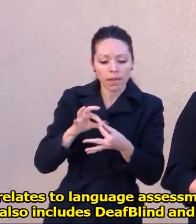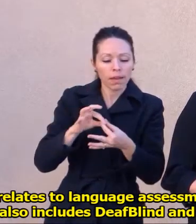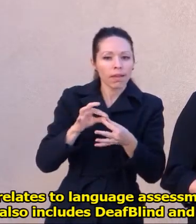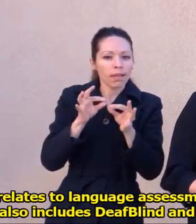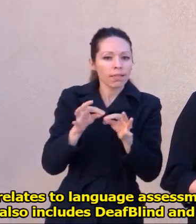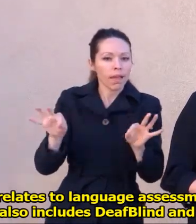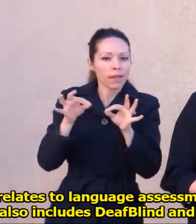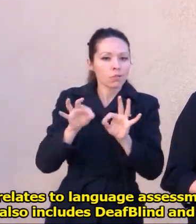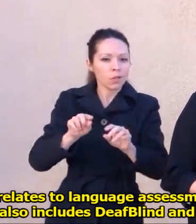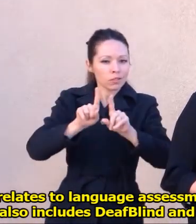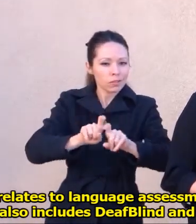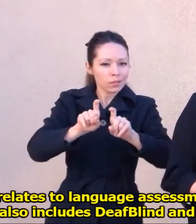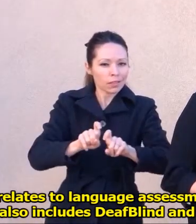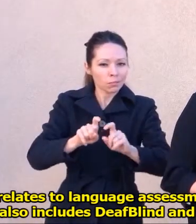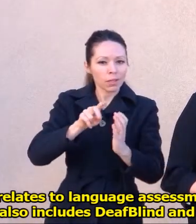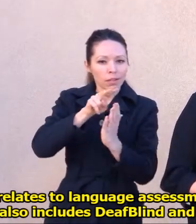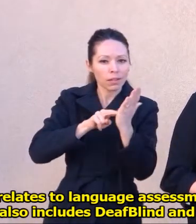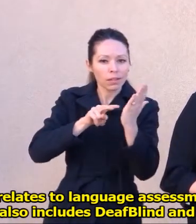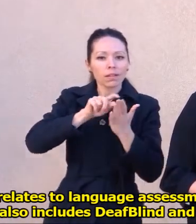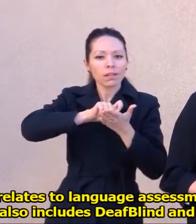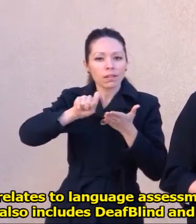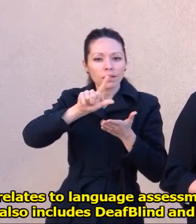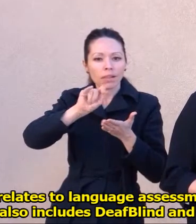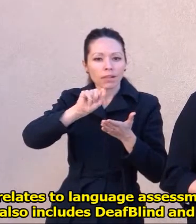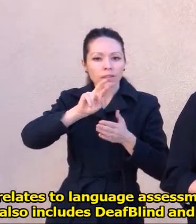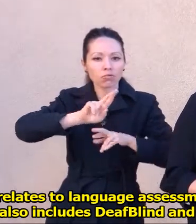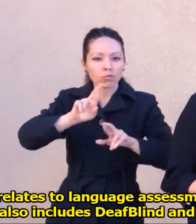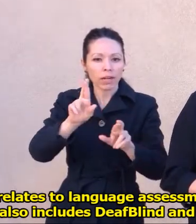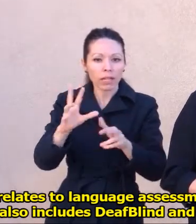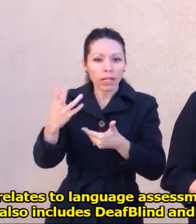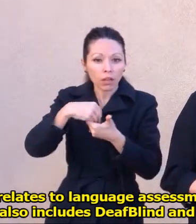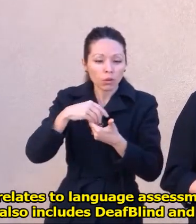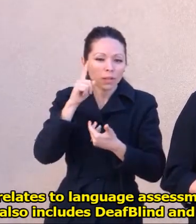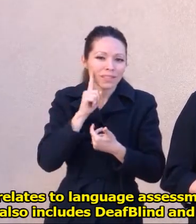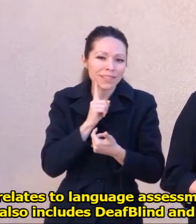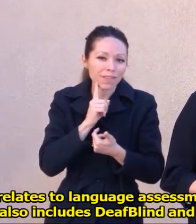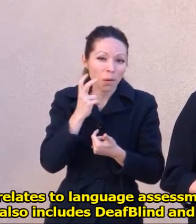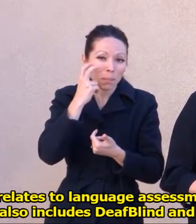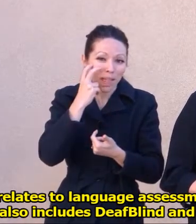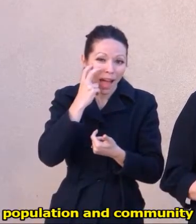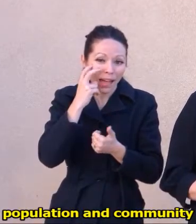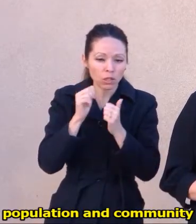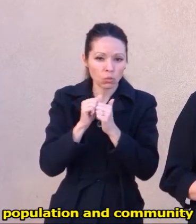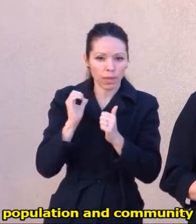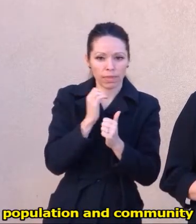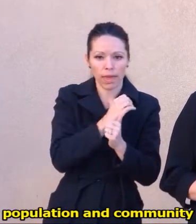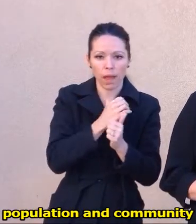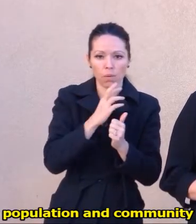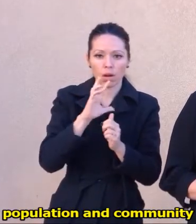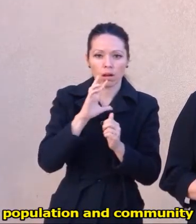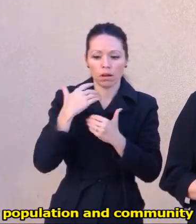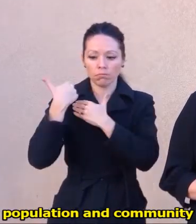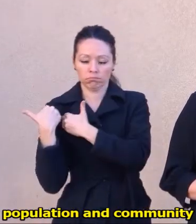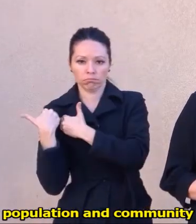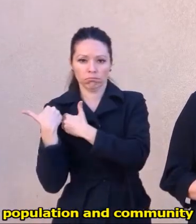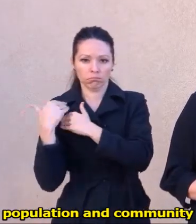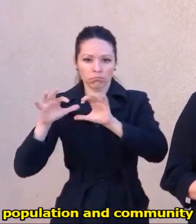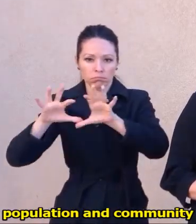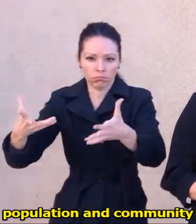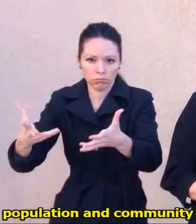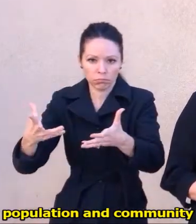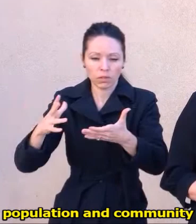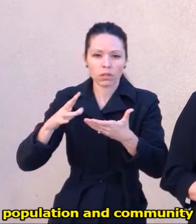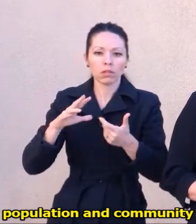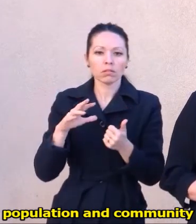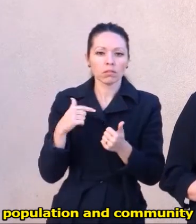and literacy readiness. It also includes Deaf-Blind in the Commission's duties as a population and